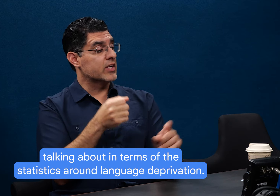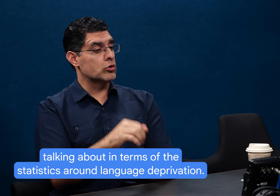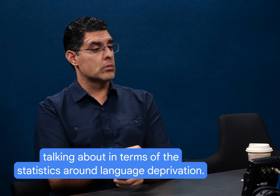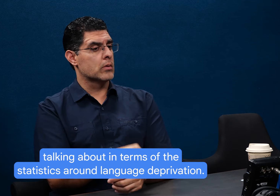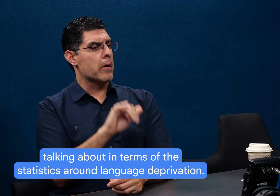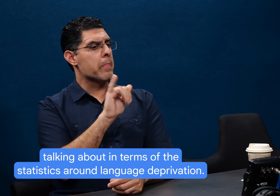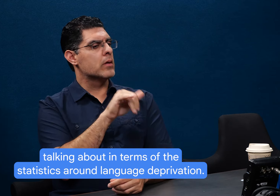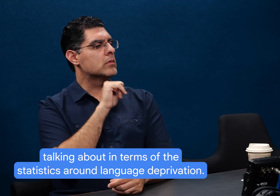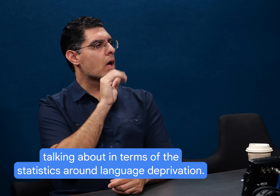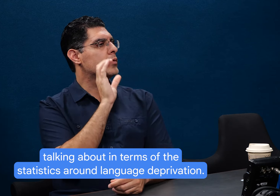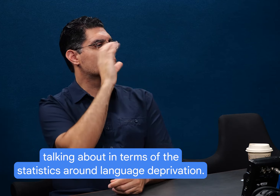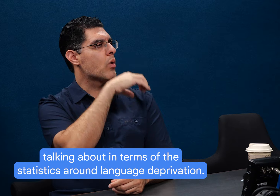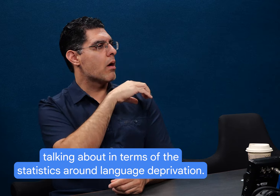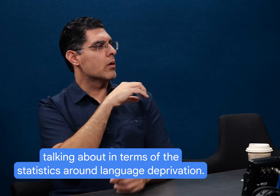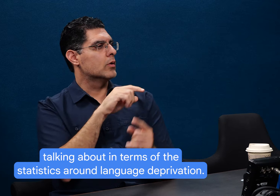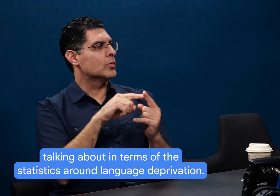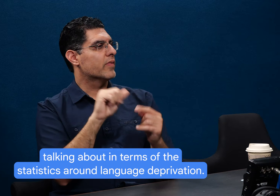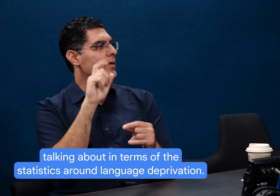statistics around language deprivation.